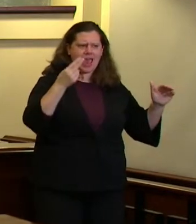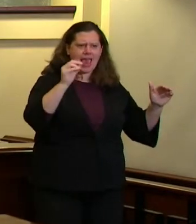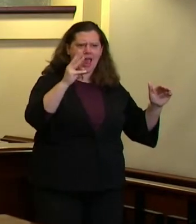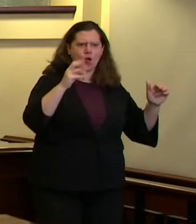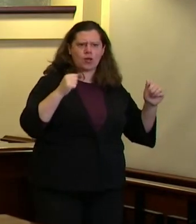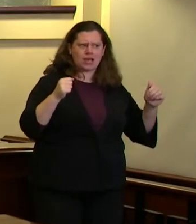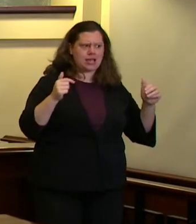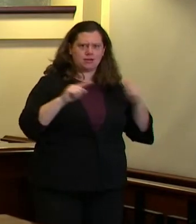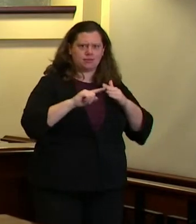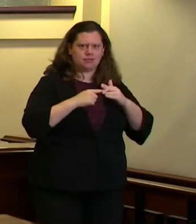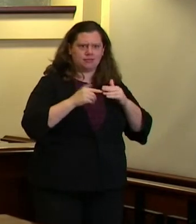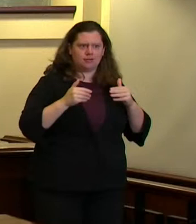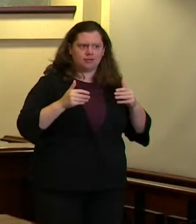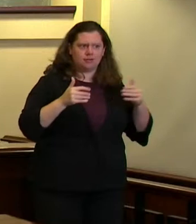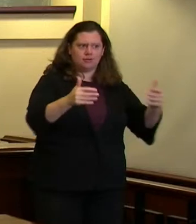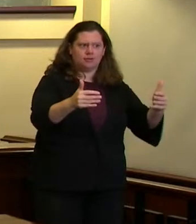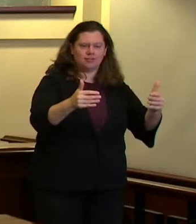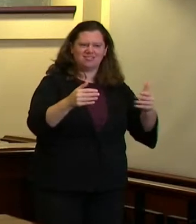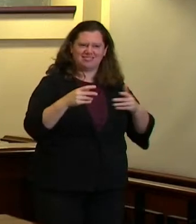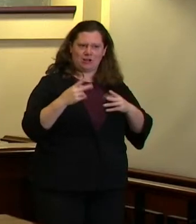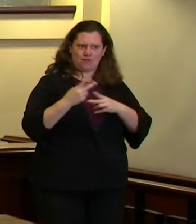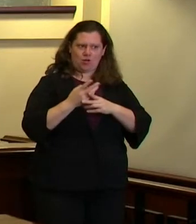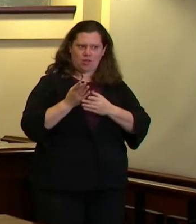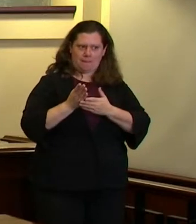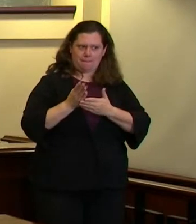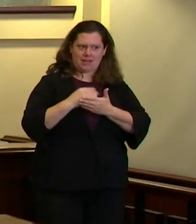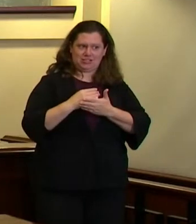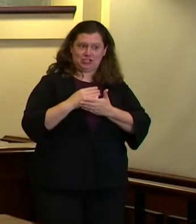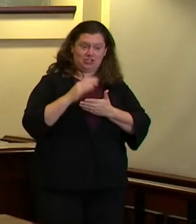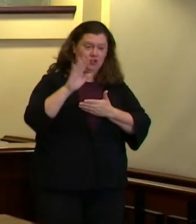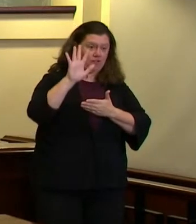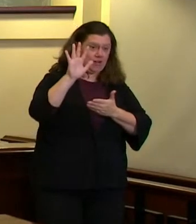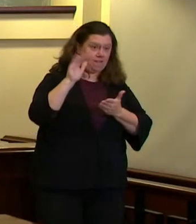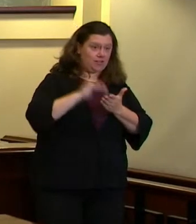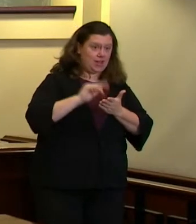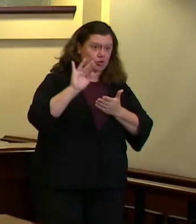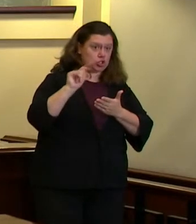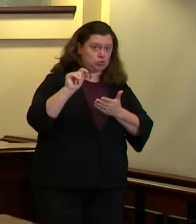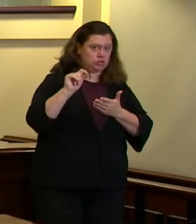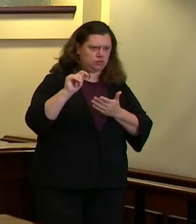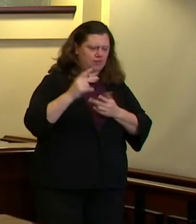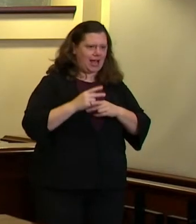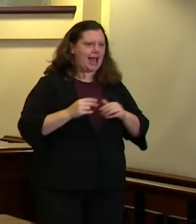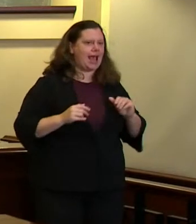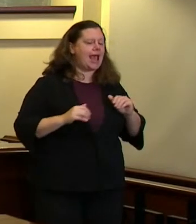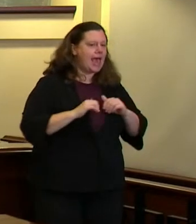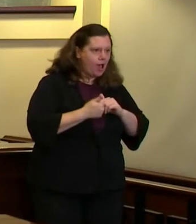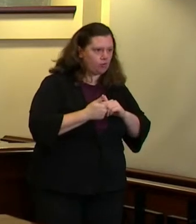resources we have to build 5 000 units in three years could we do it and what would it take to do it